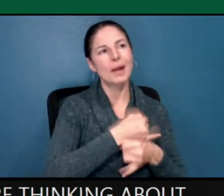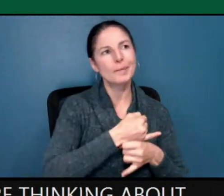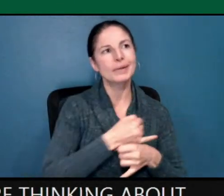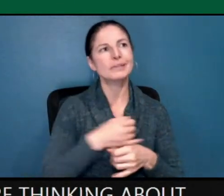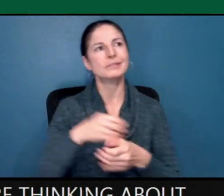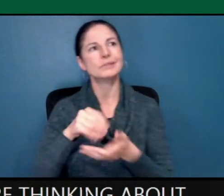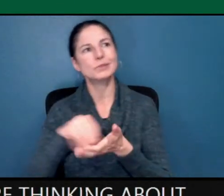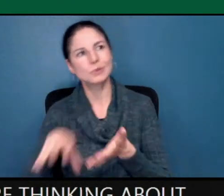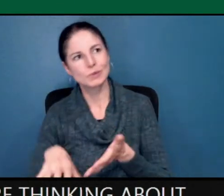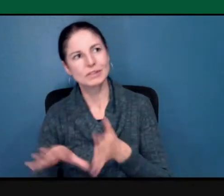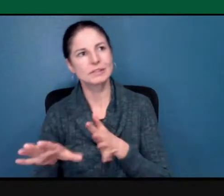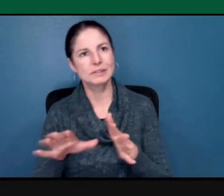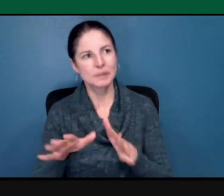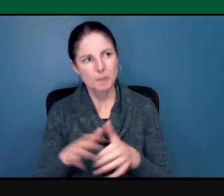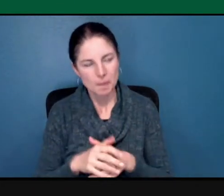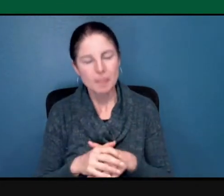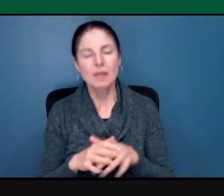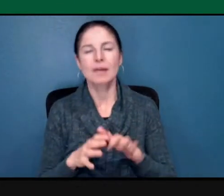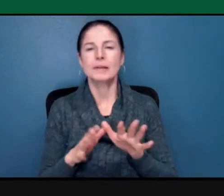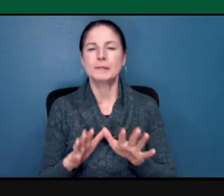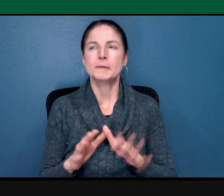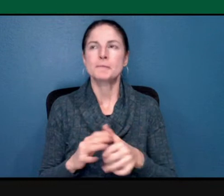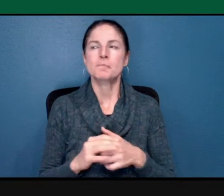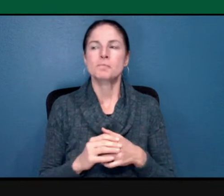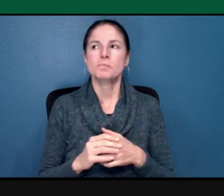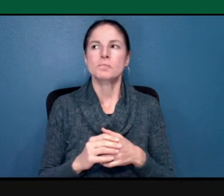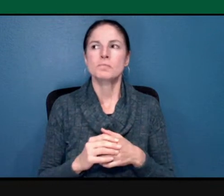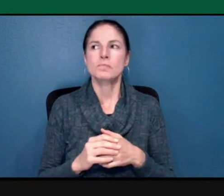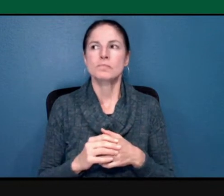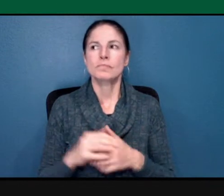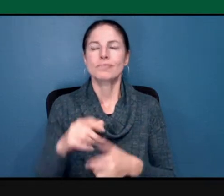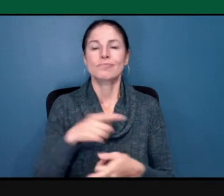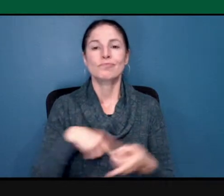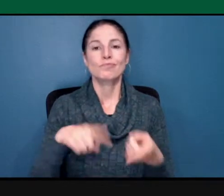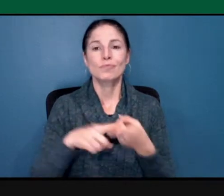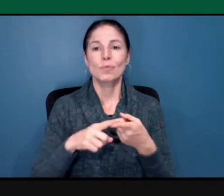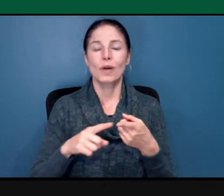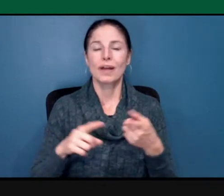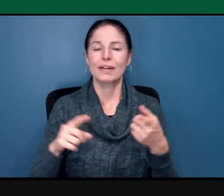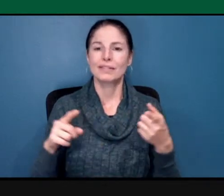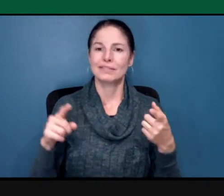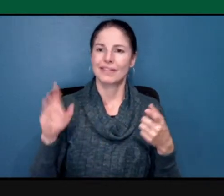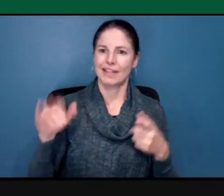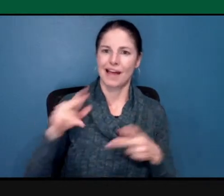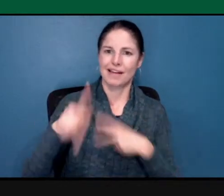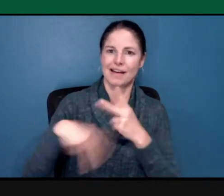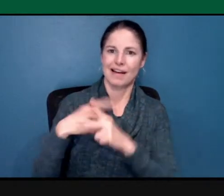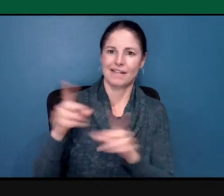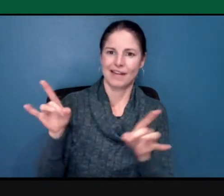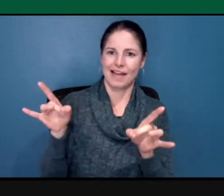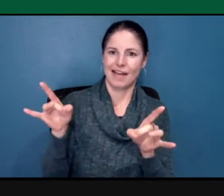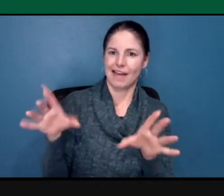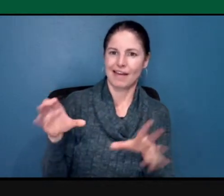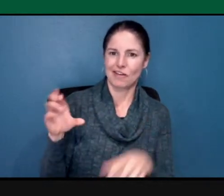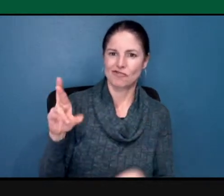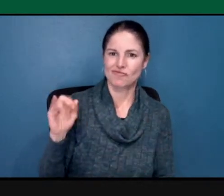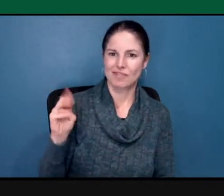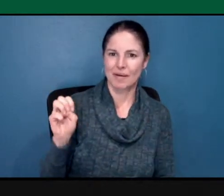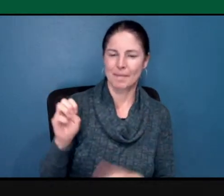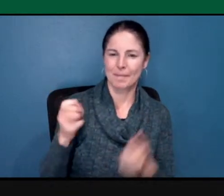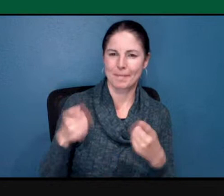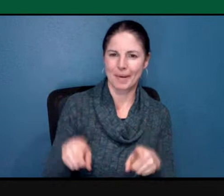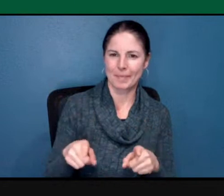of hate occur, as what we've seen around campus, how do you think students attend to each other's needs?